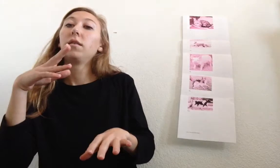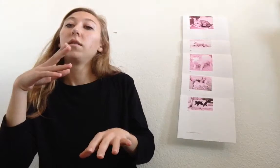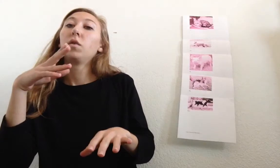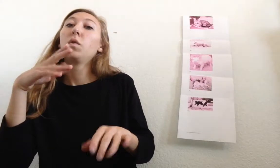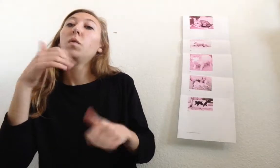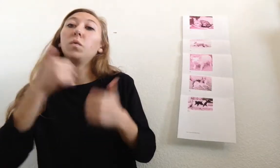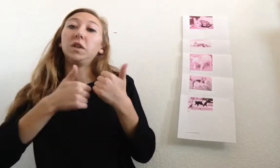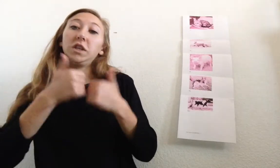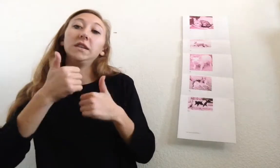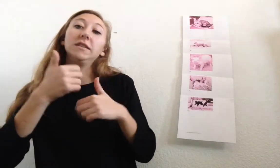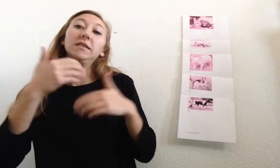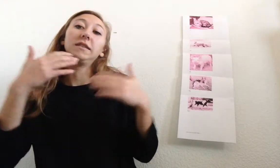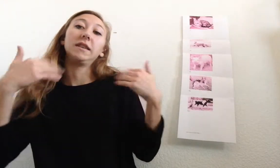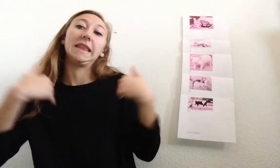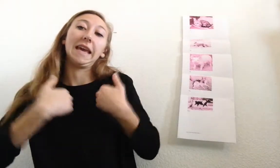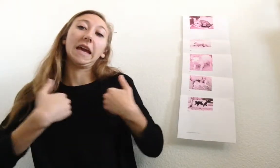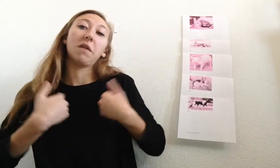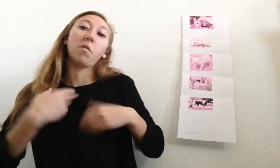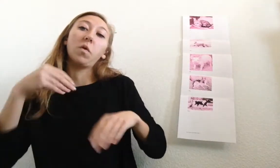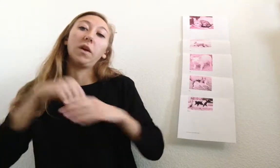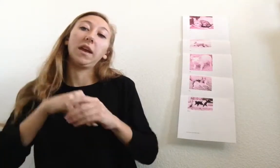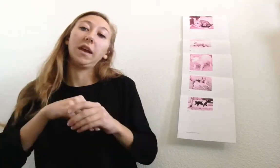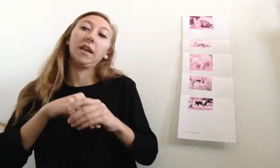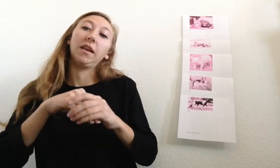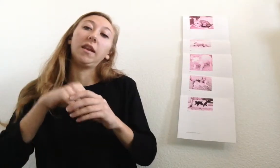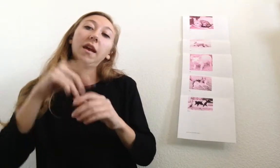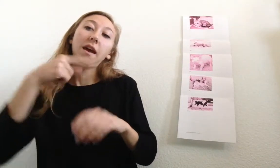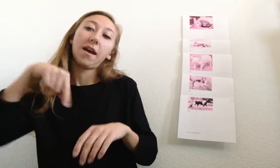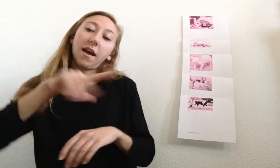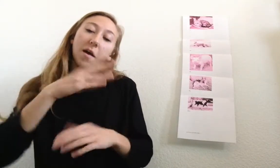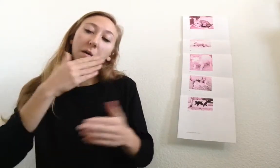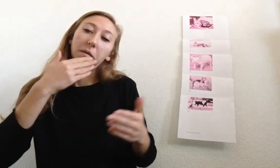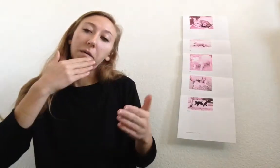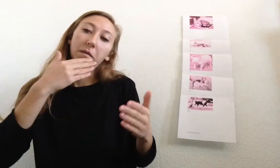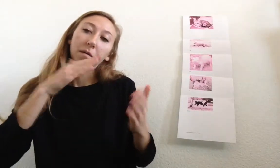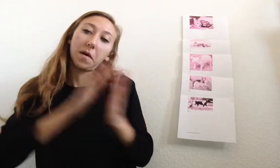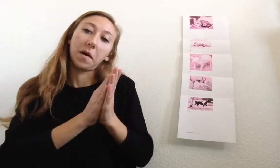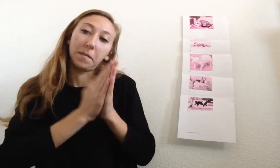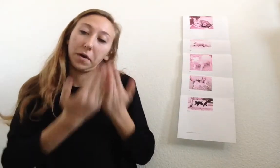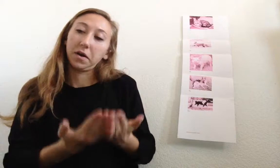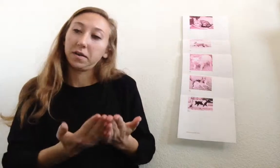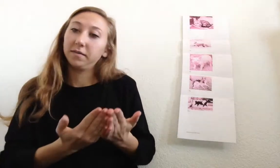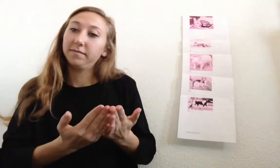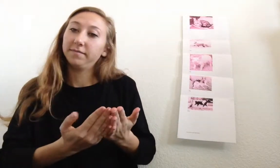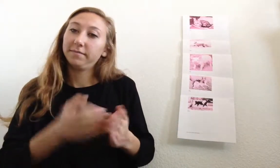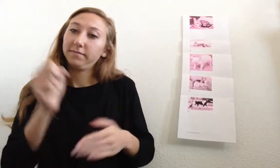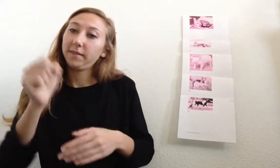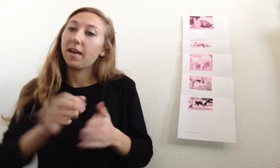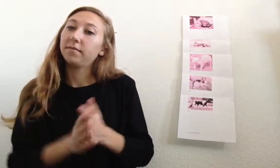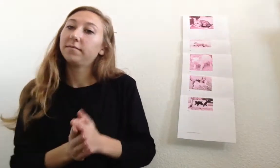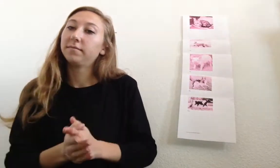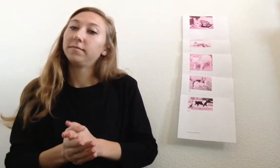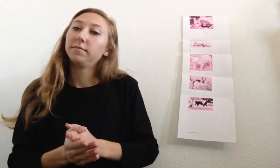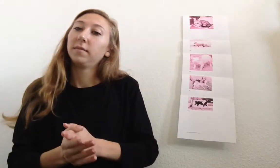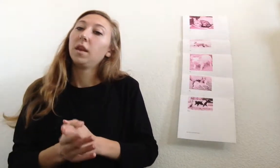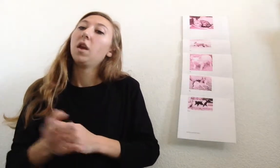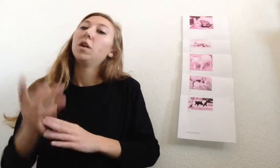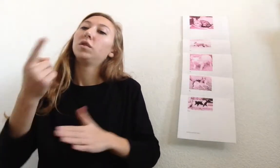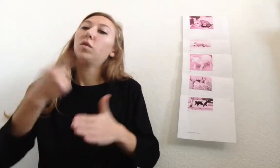Which is the animal in our, our book. Yeah. So,